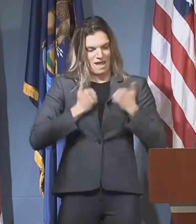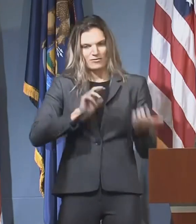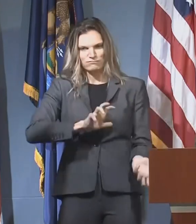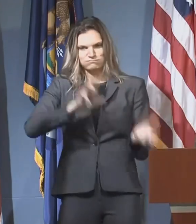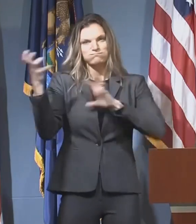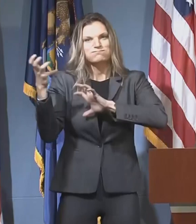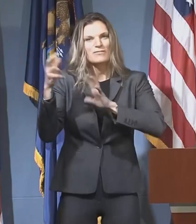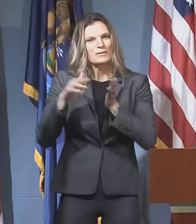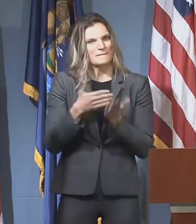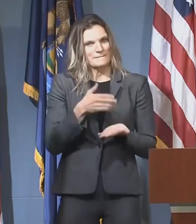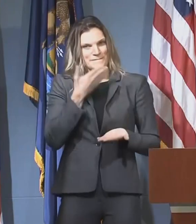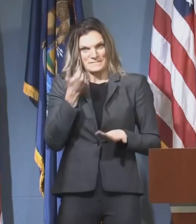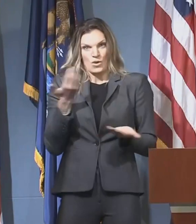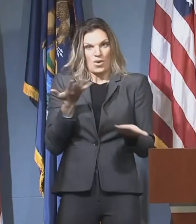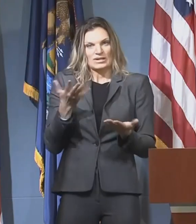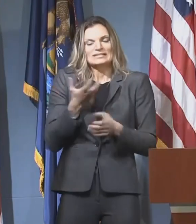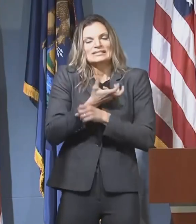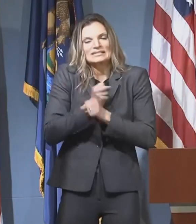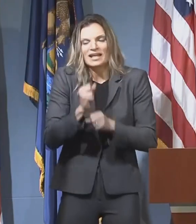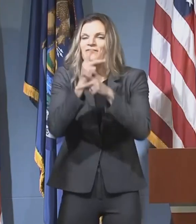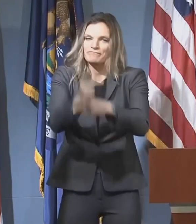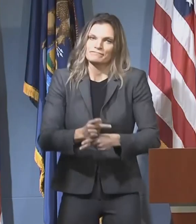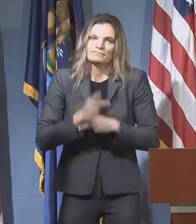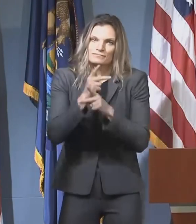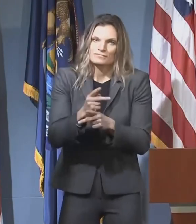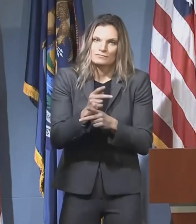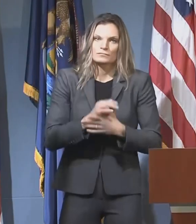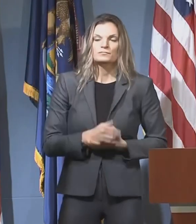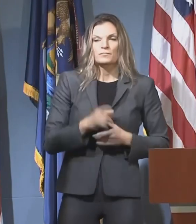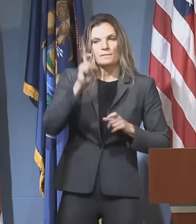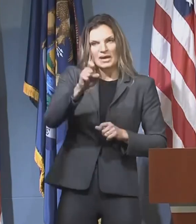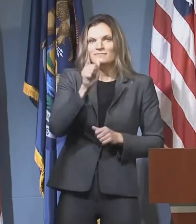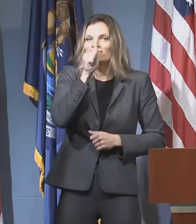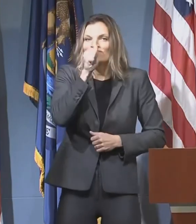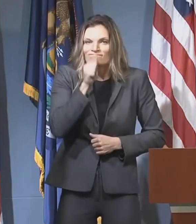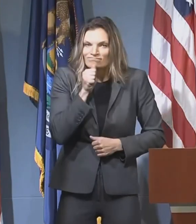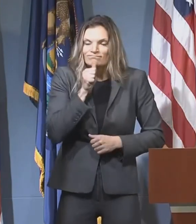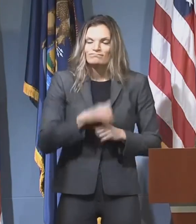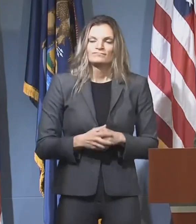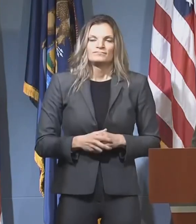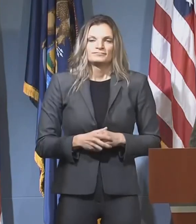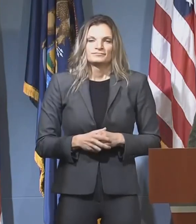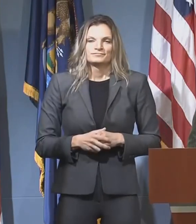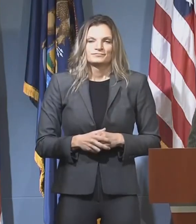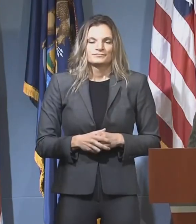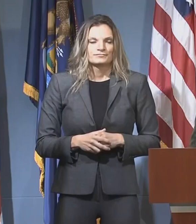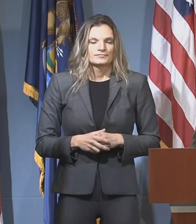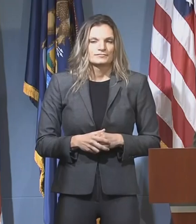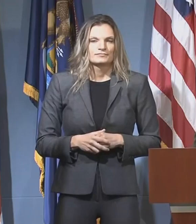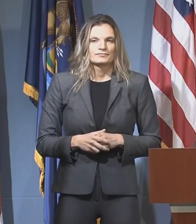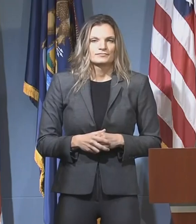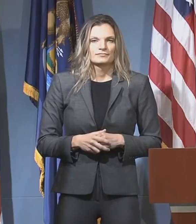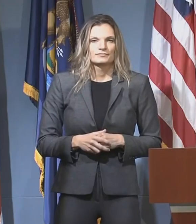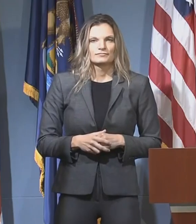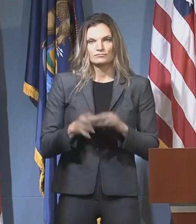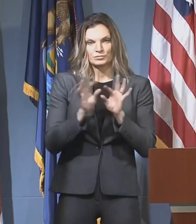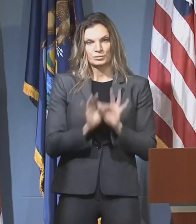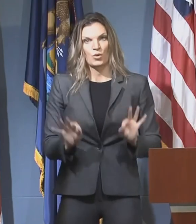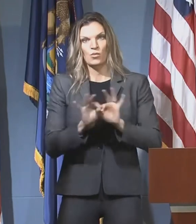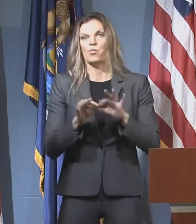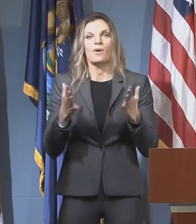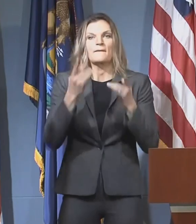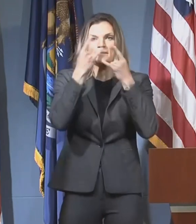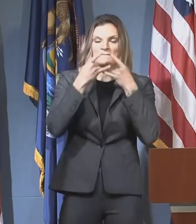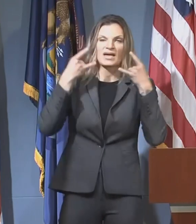all in this together, and if we continue to be patient, it can avoid spread of the disease in our communities. I also want to talk about the importance